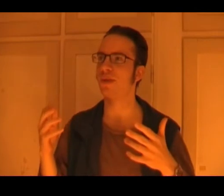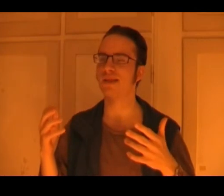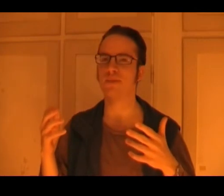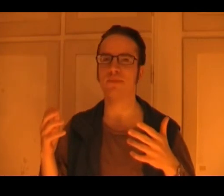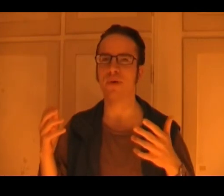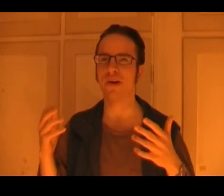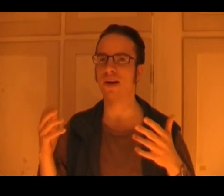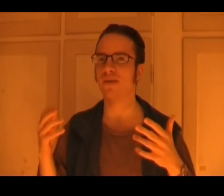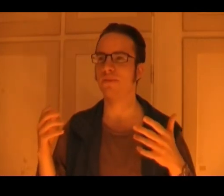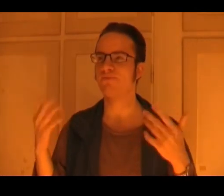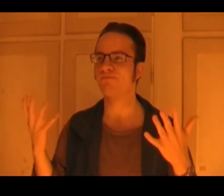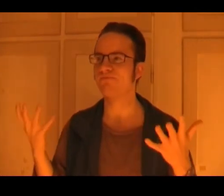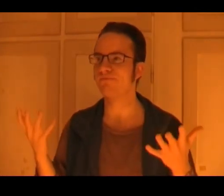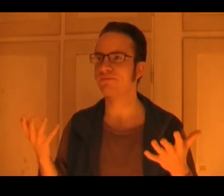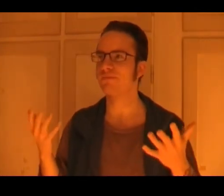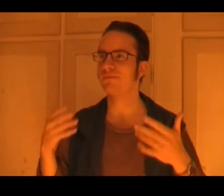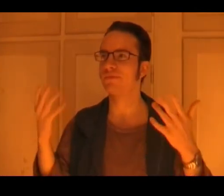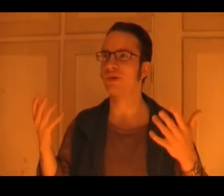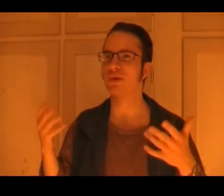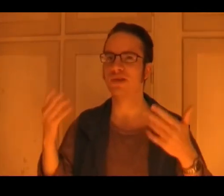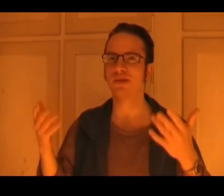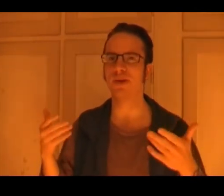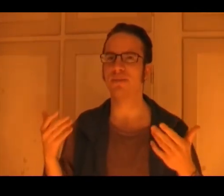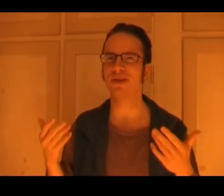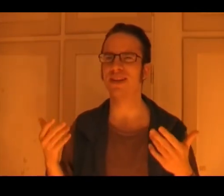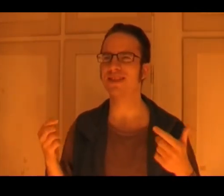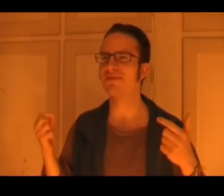that's a point on the commercialism and materialism.